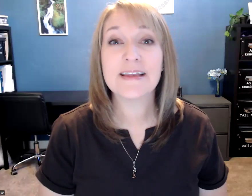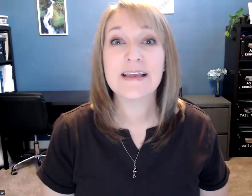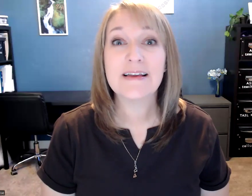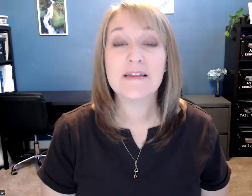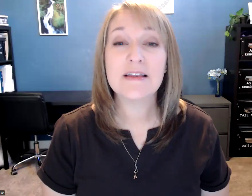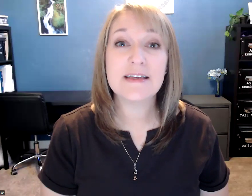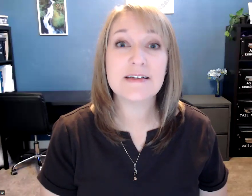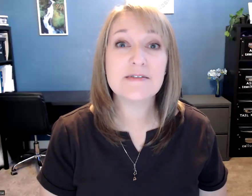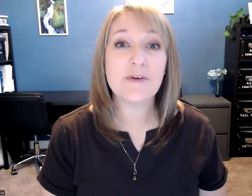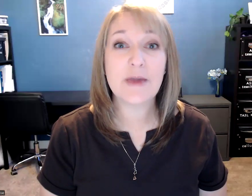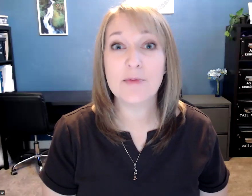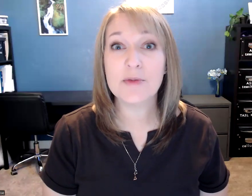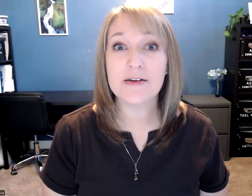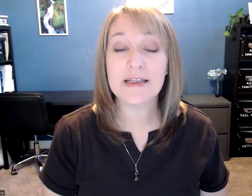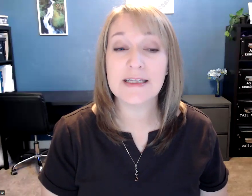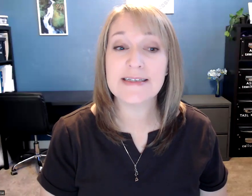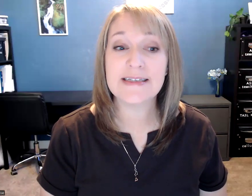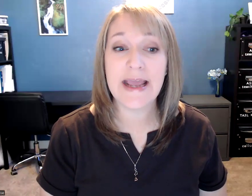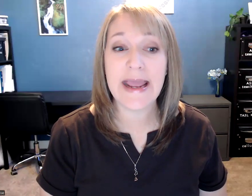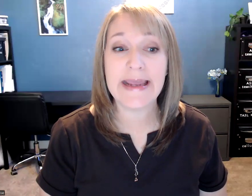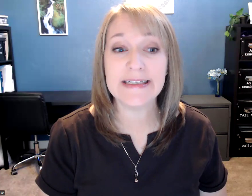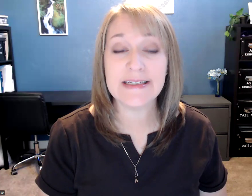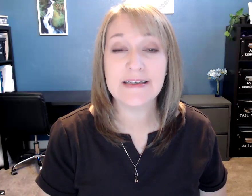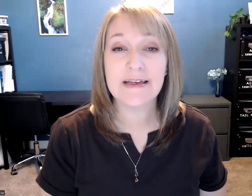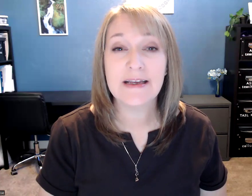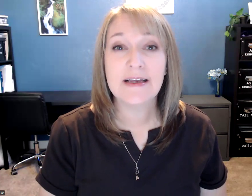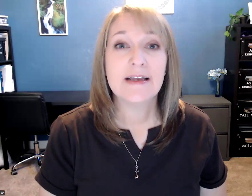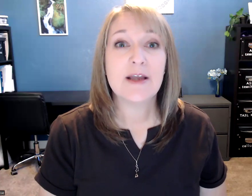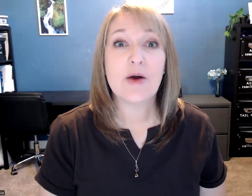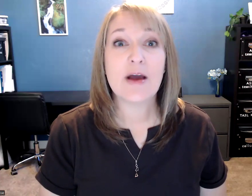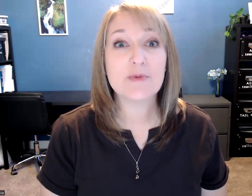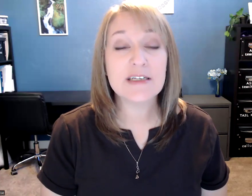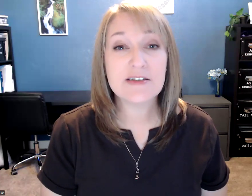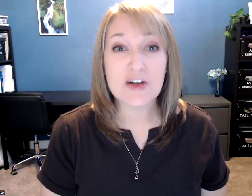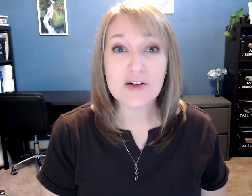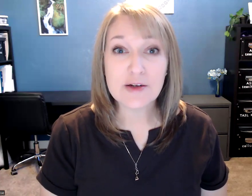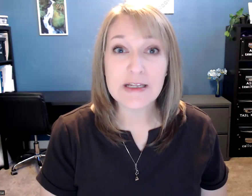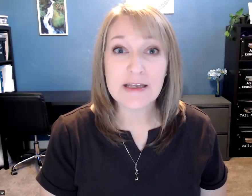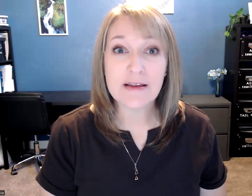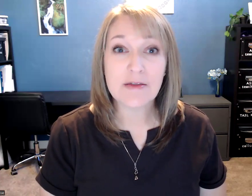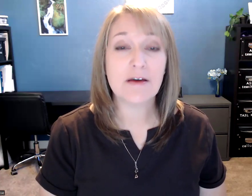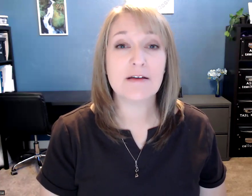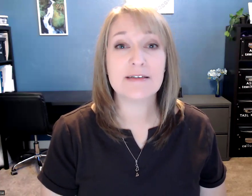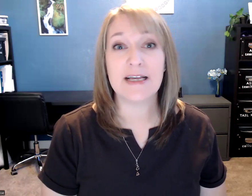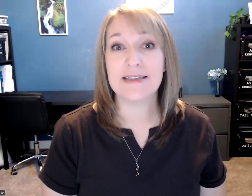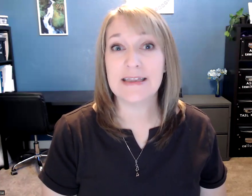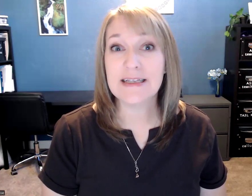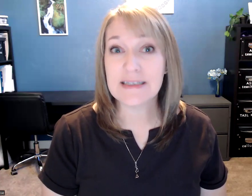This is vocabulary list eight. Now, as we start learning the signs in this